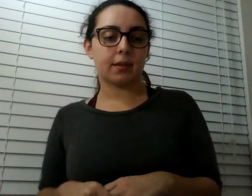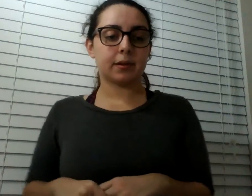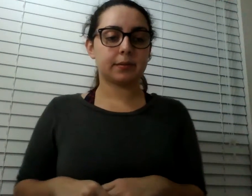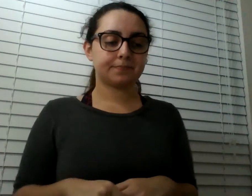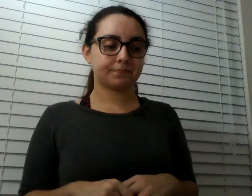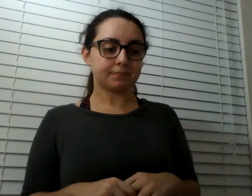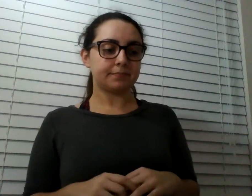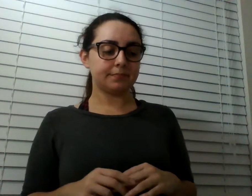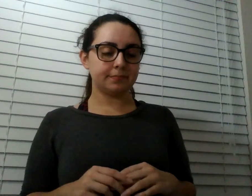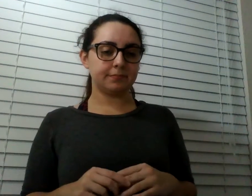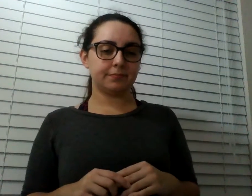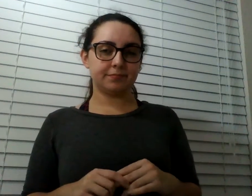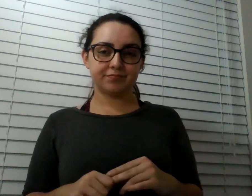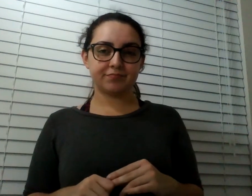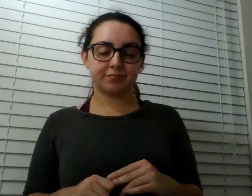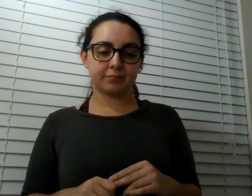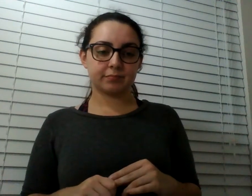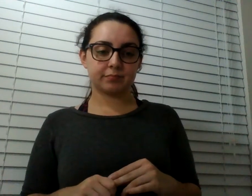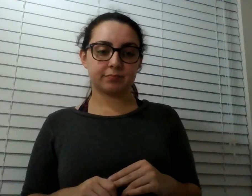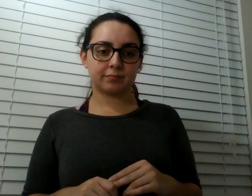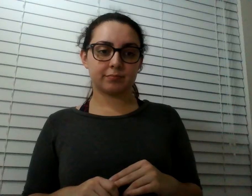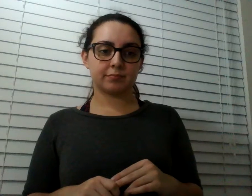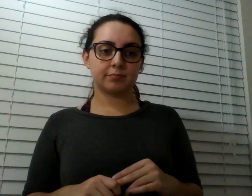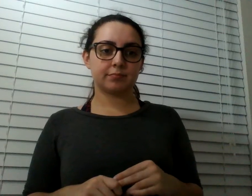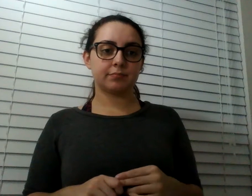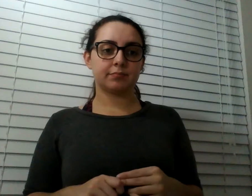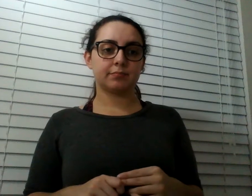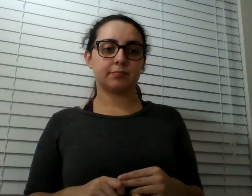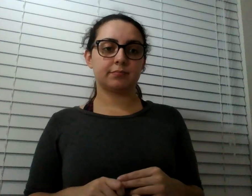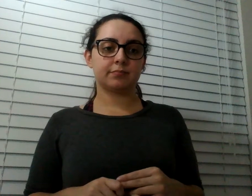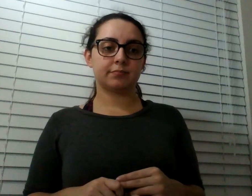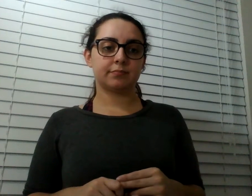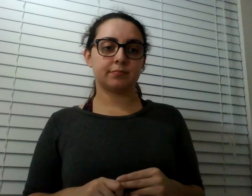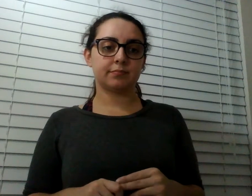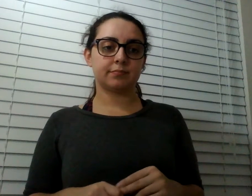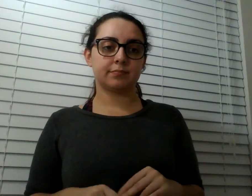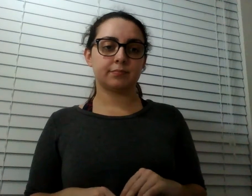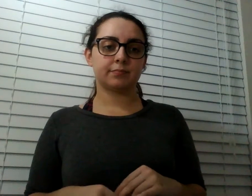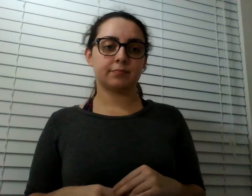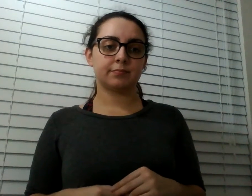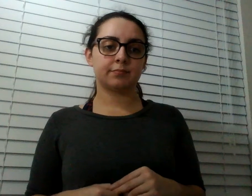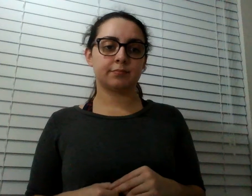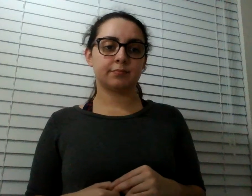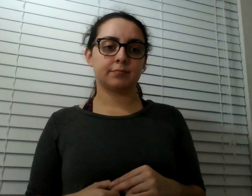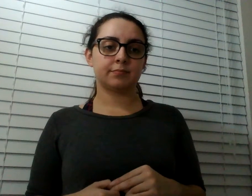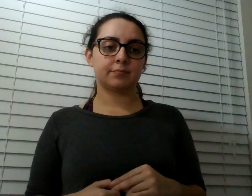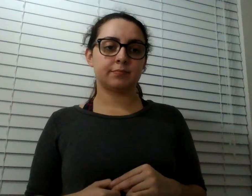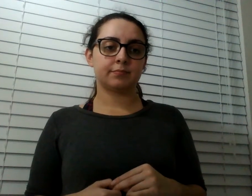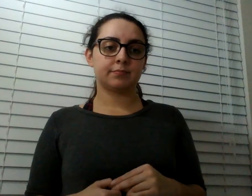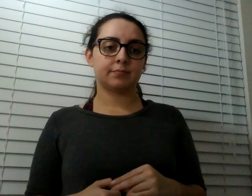There. There. There. Okay. Is everyone doing that again?